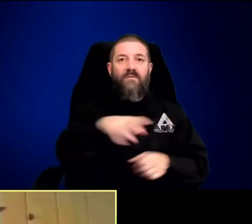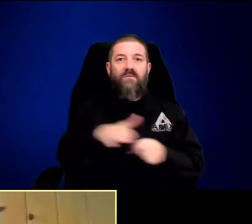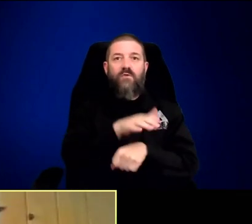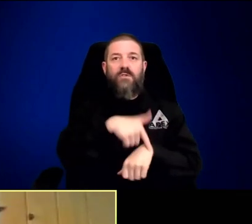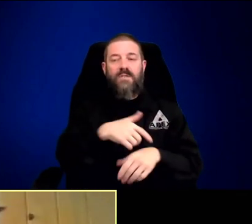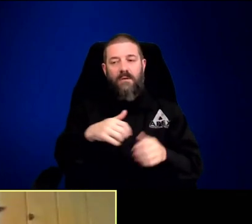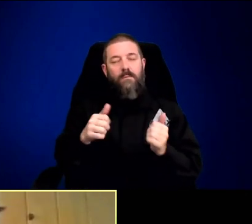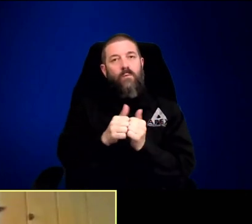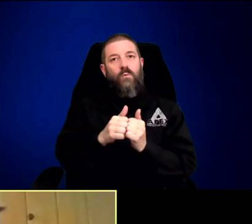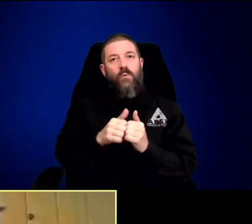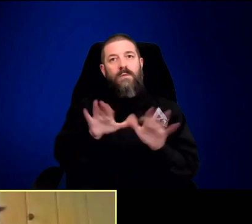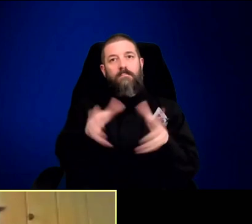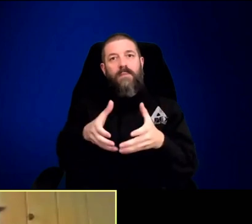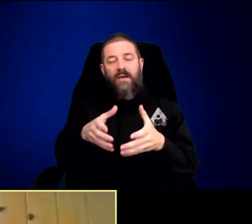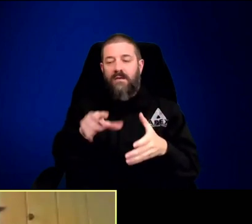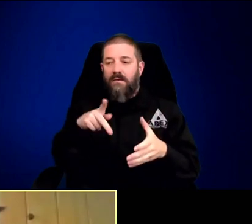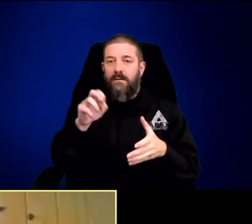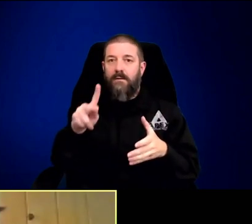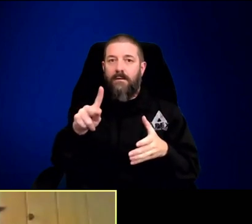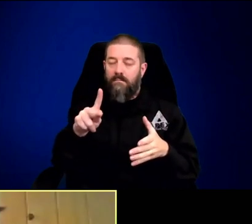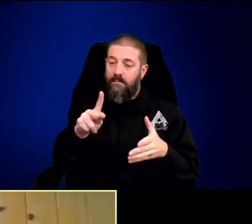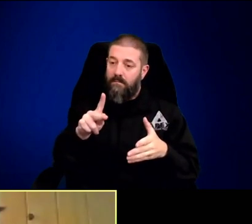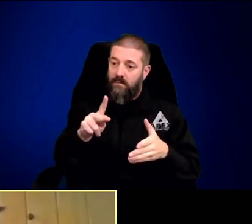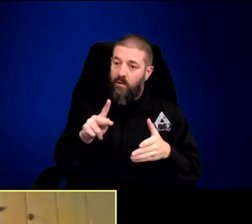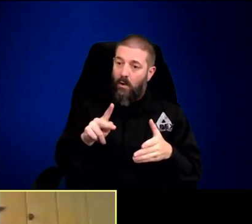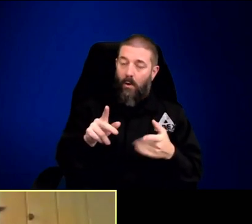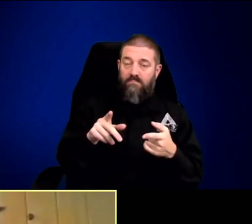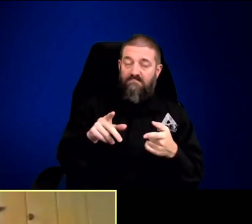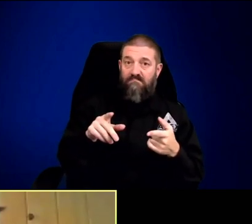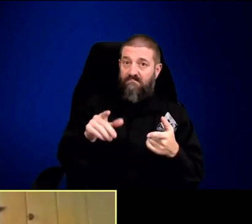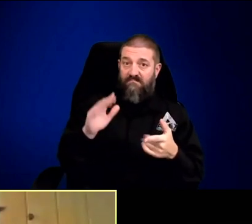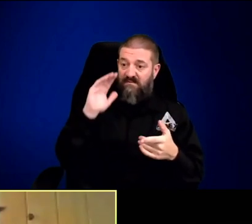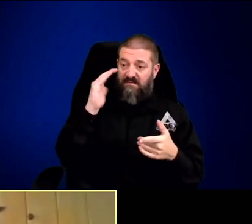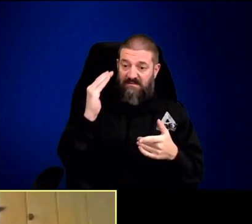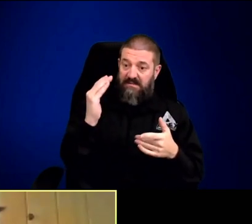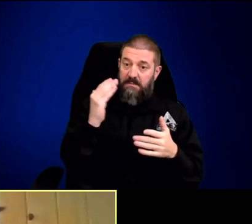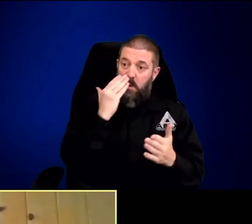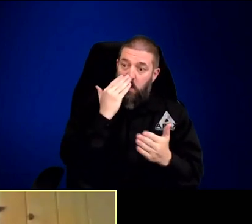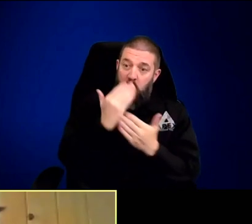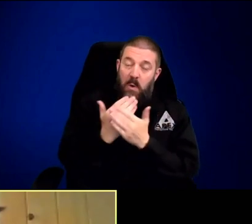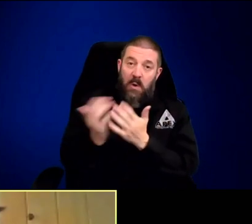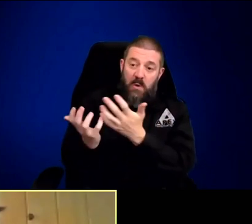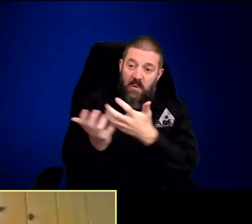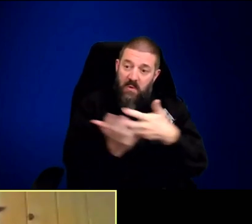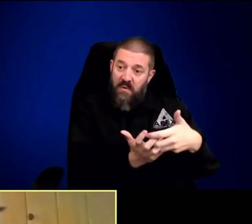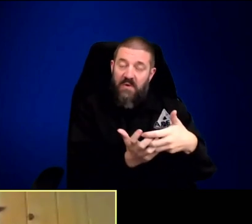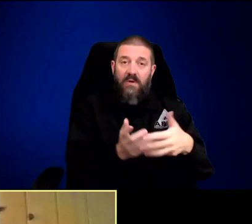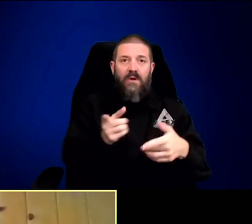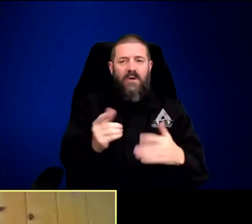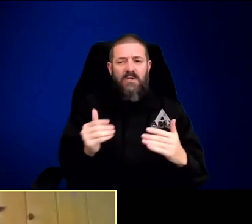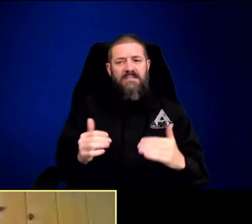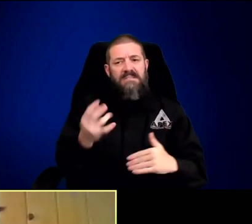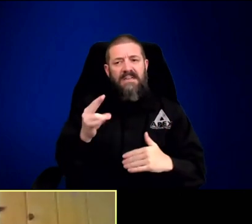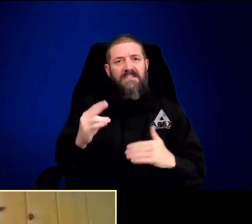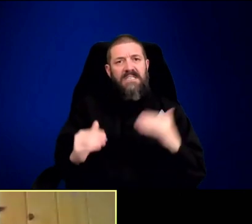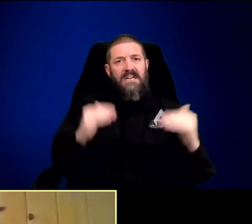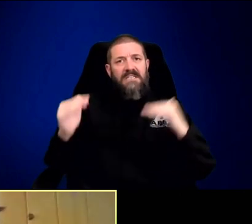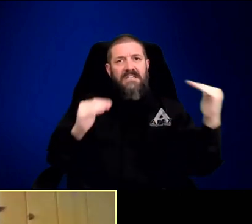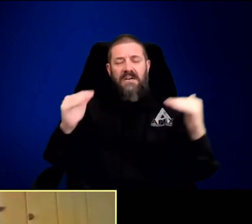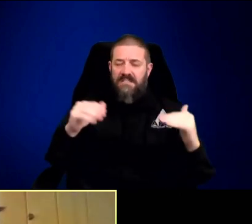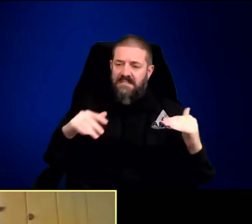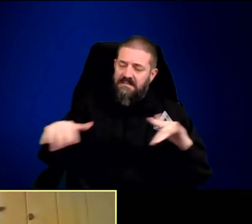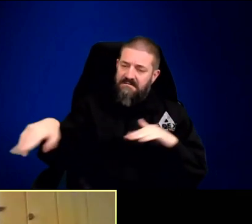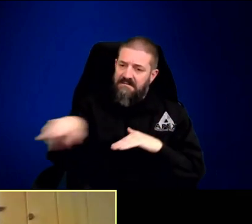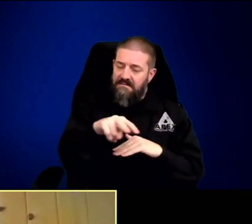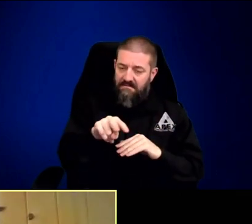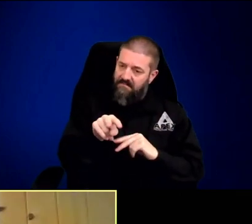account of the pups. All 18 had survived. And they're certainly totally healthy. They're doing great. They can travel full-time